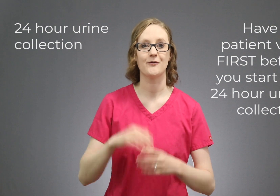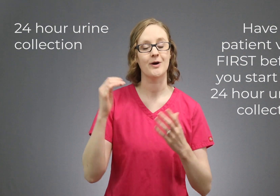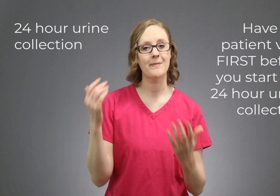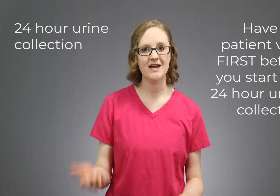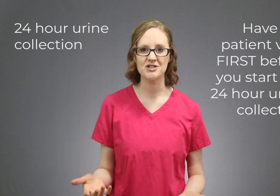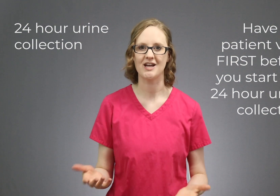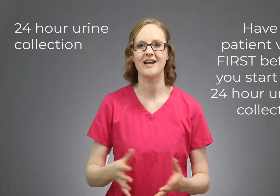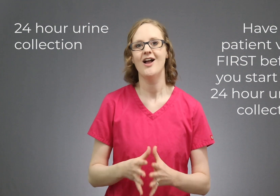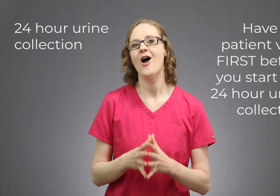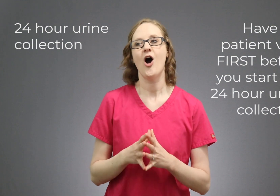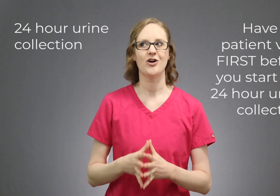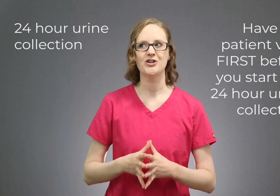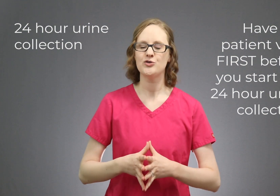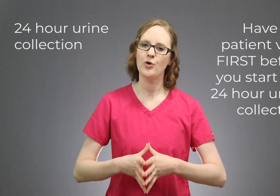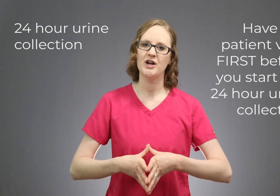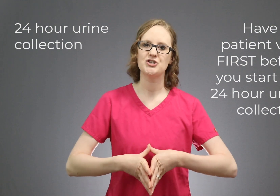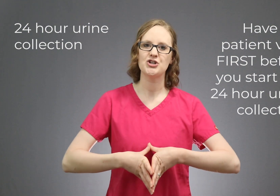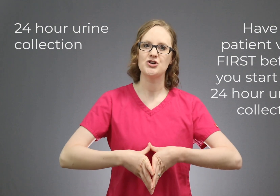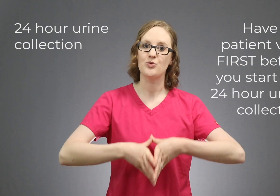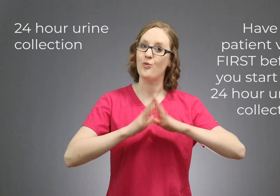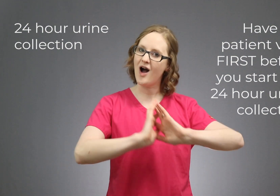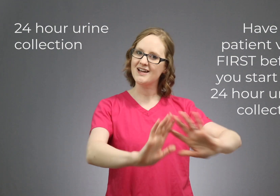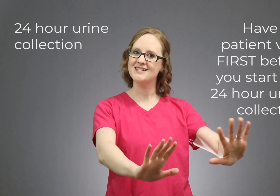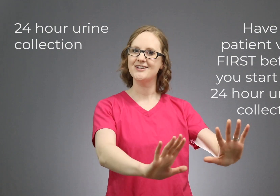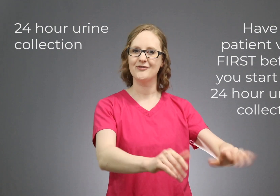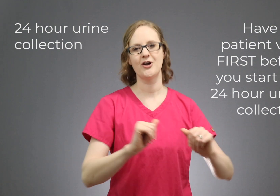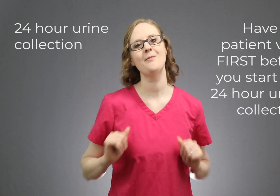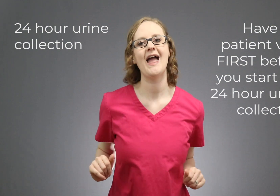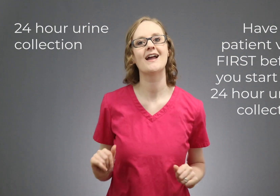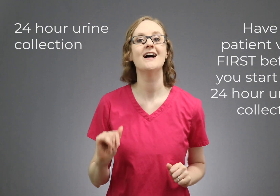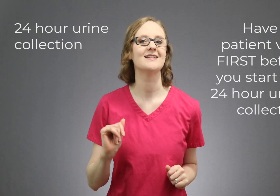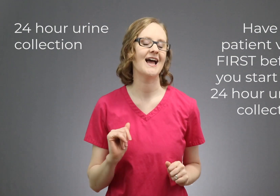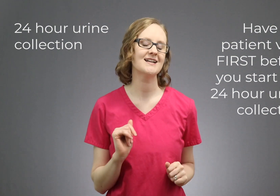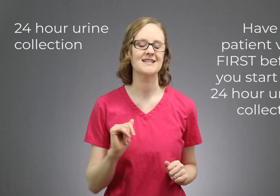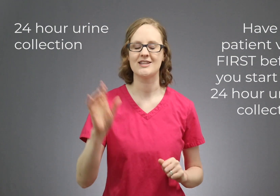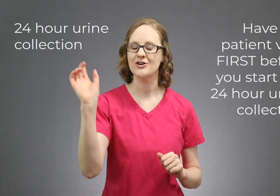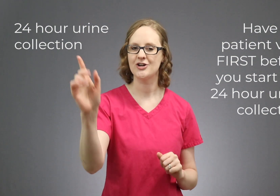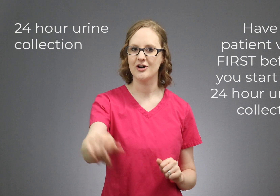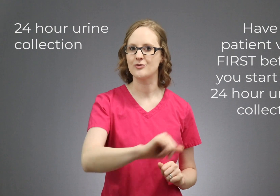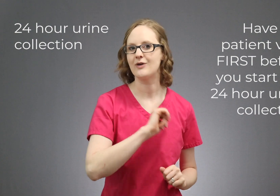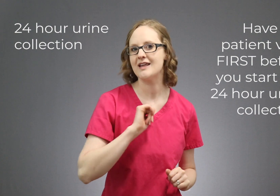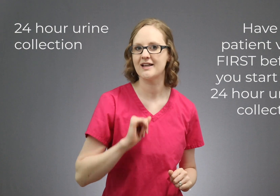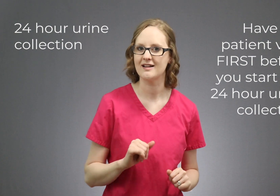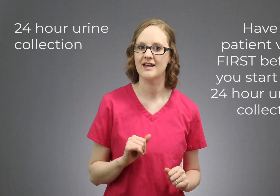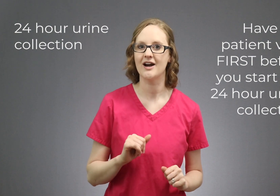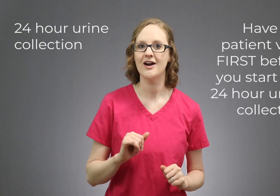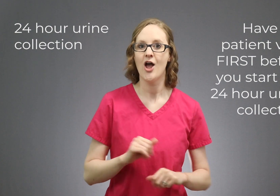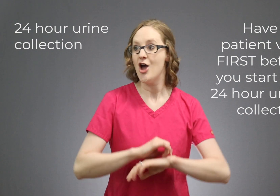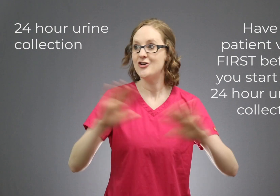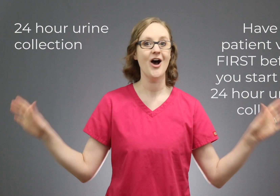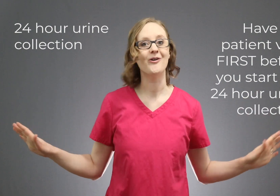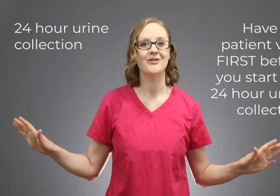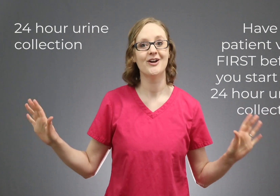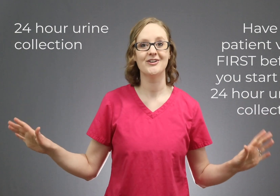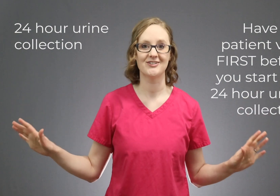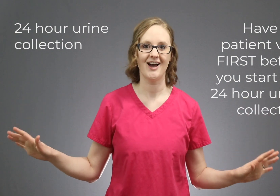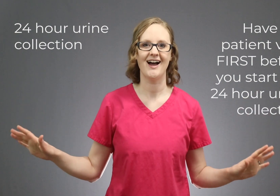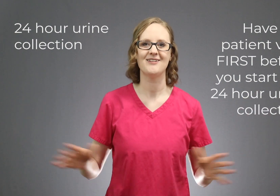for a patient, are you going to walk into their room and collect their urine right then and there? No, no you're not,